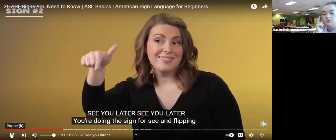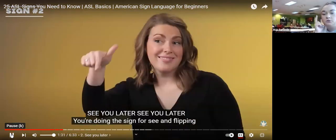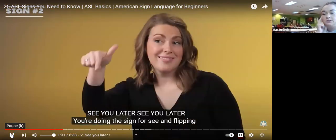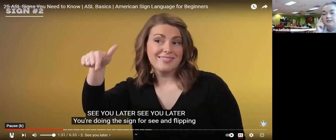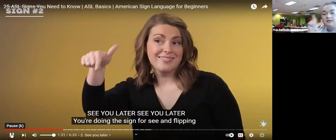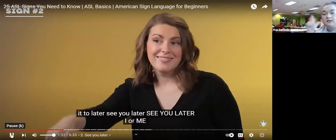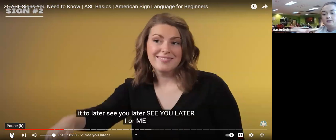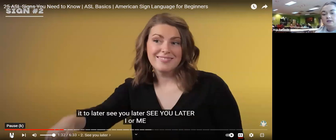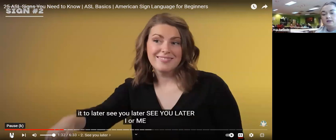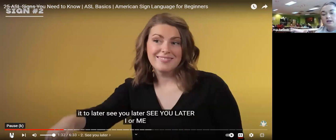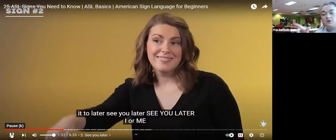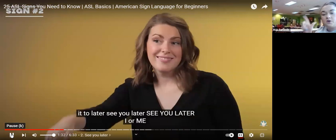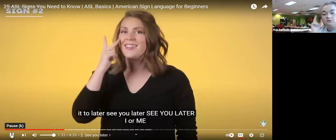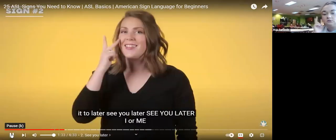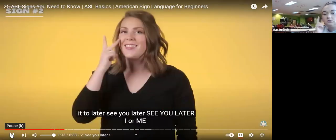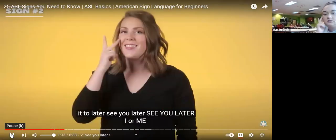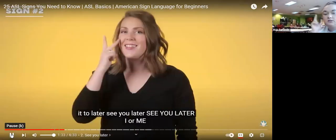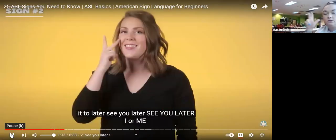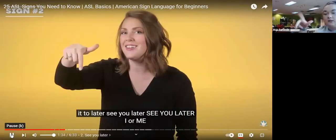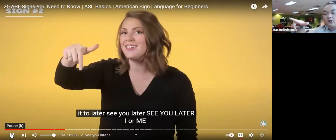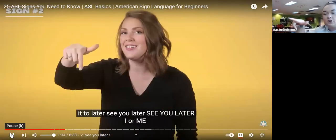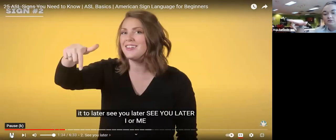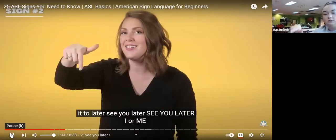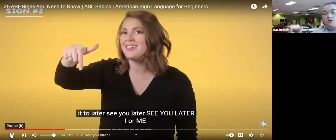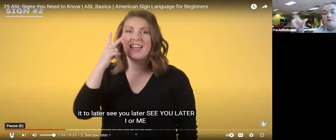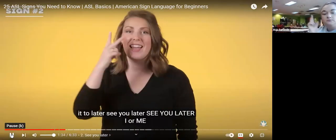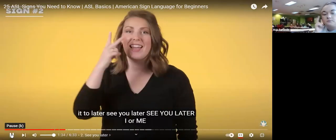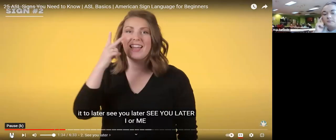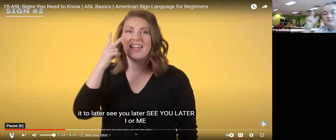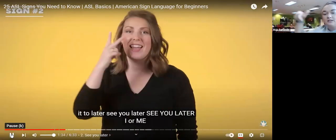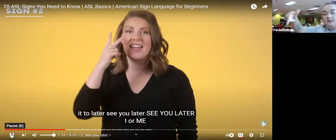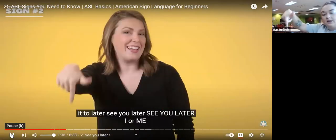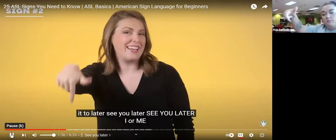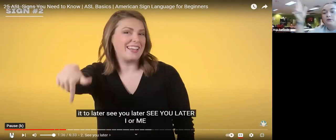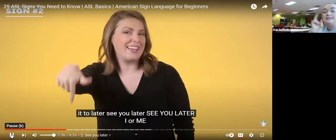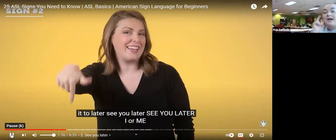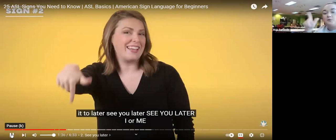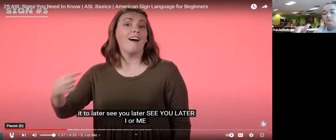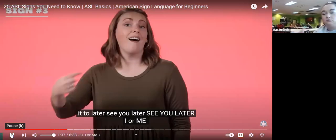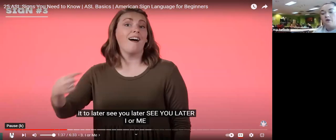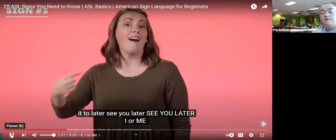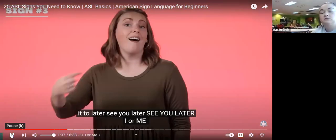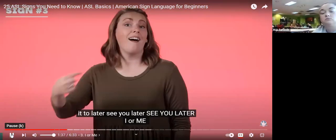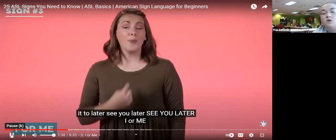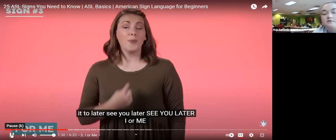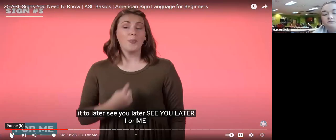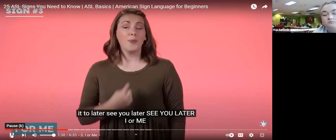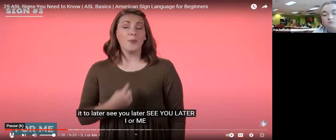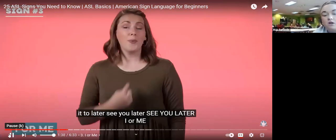sign for c and flipping it to later and then later see you later see you later later point down i